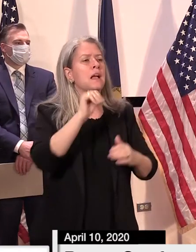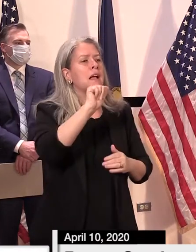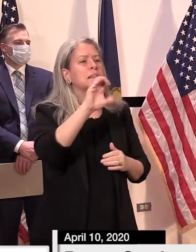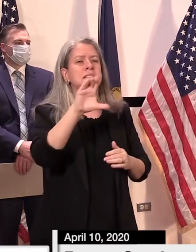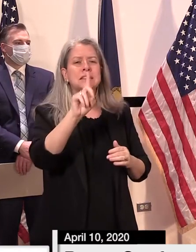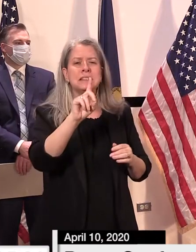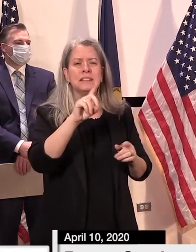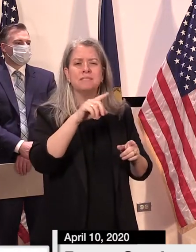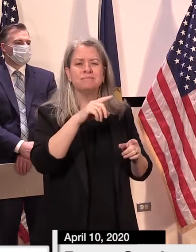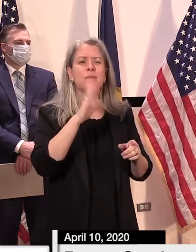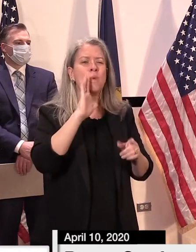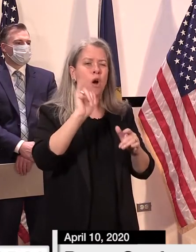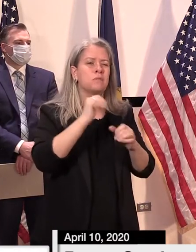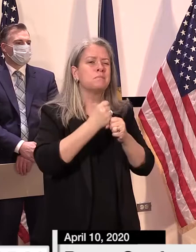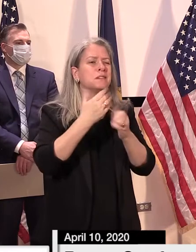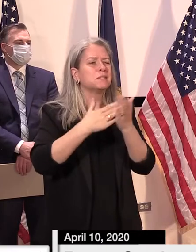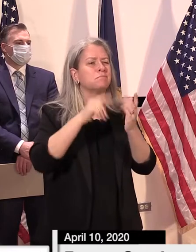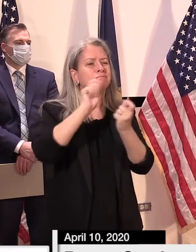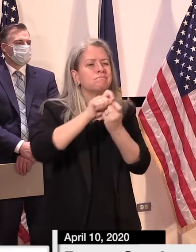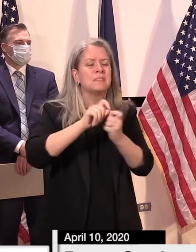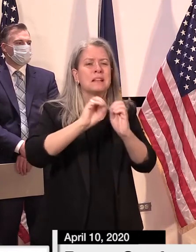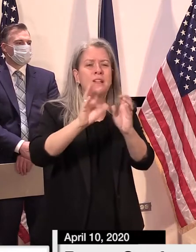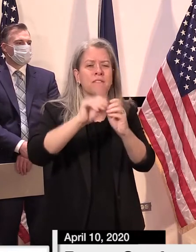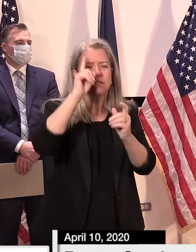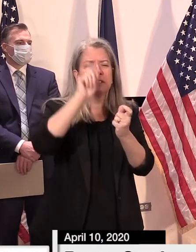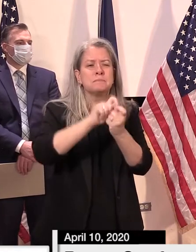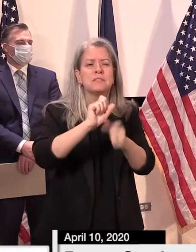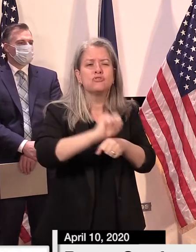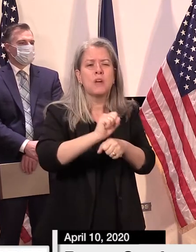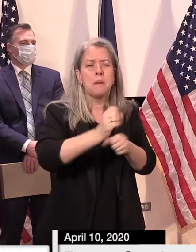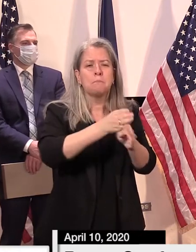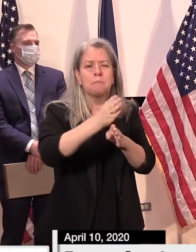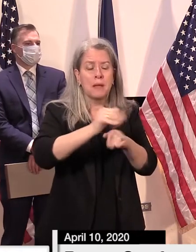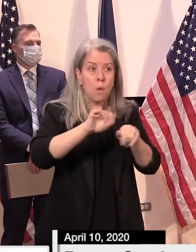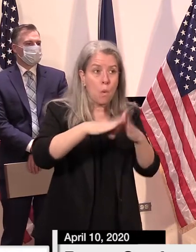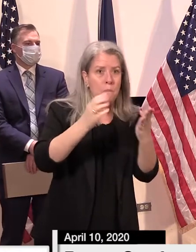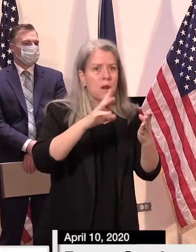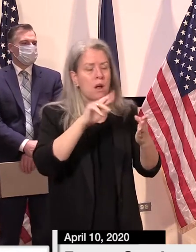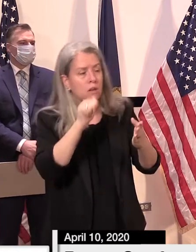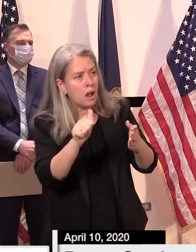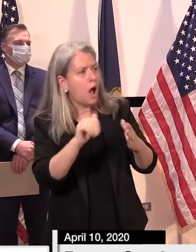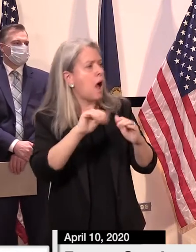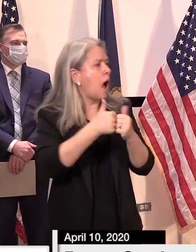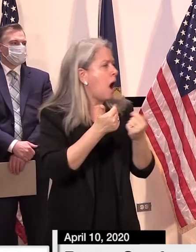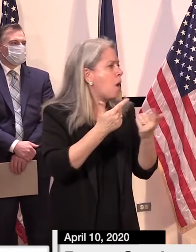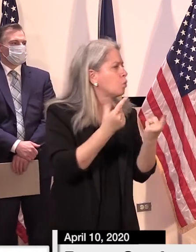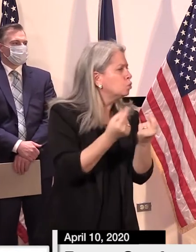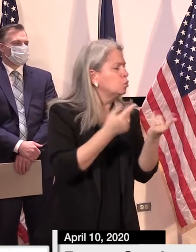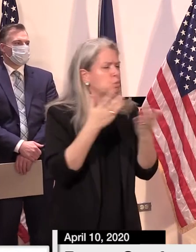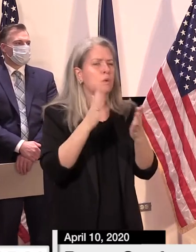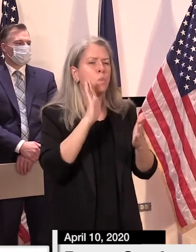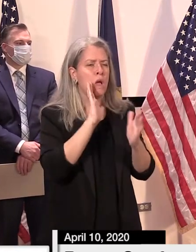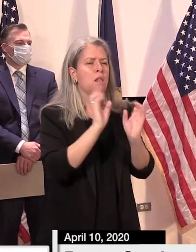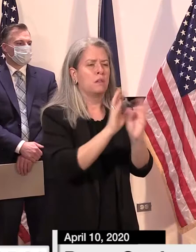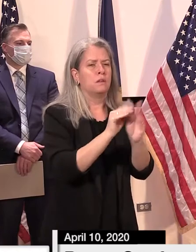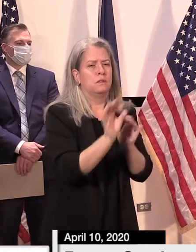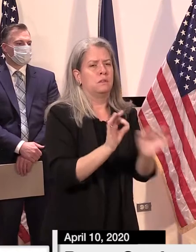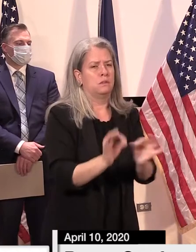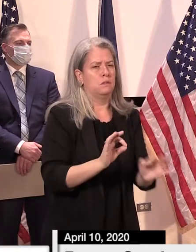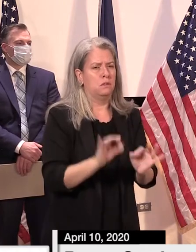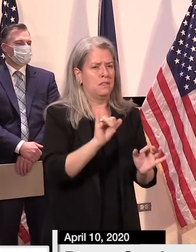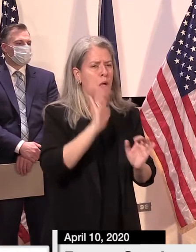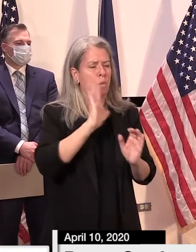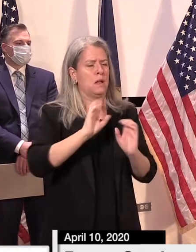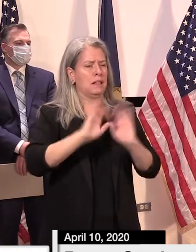sector-specific clarifications. I do understand the significant impacts the steps we've